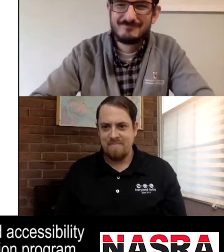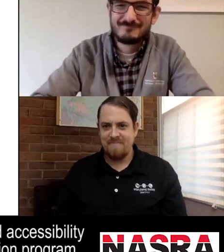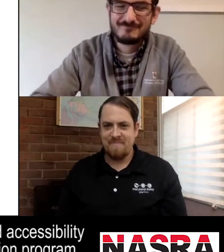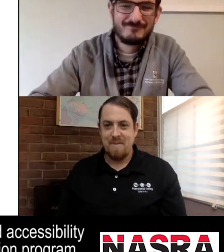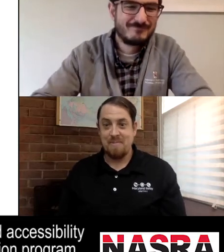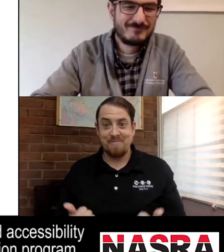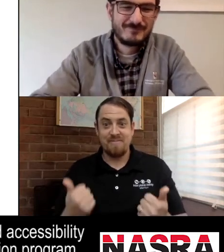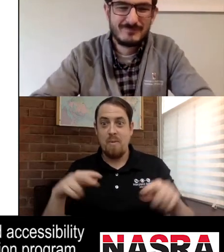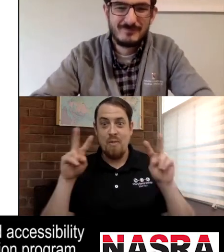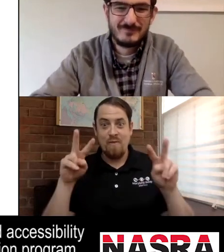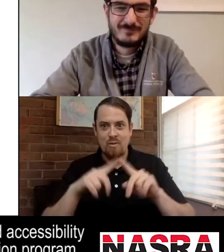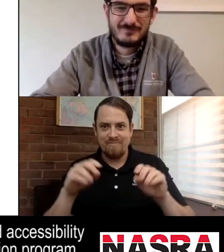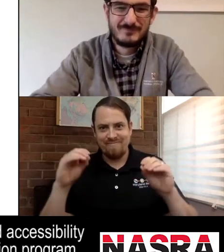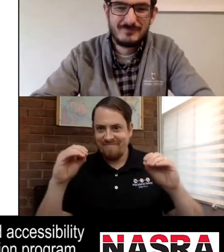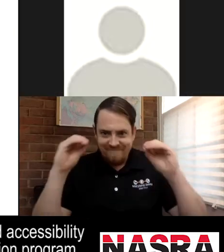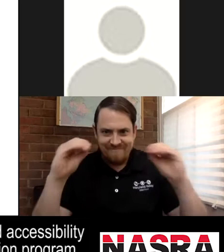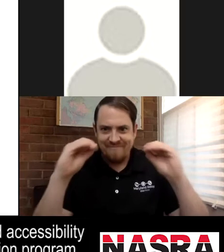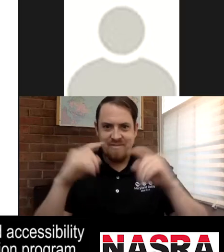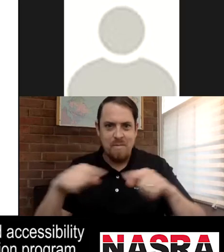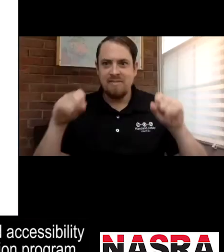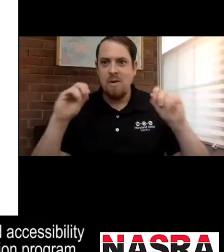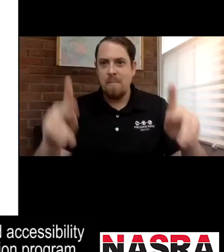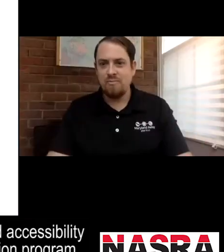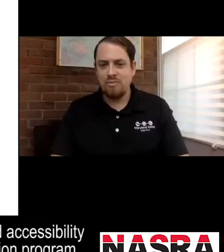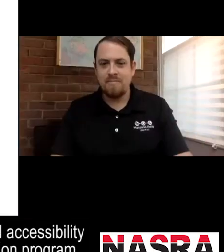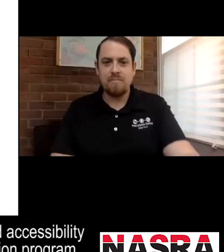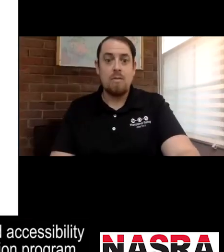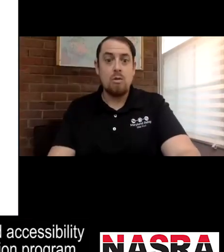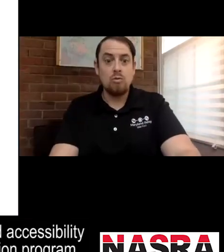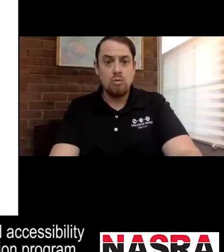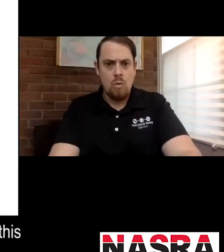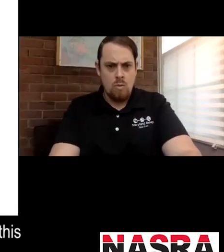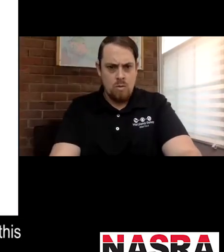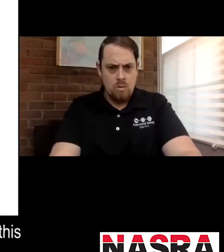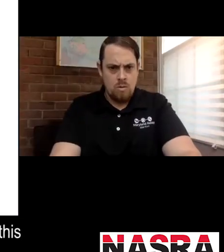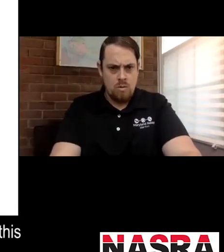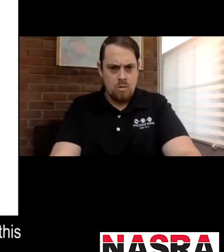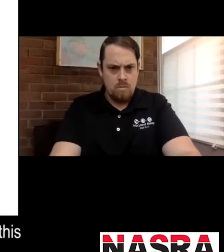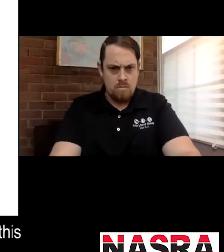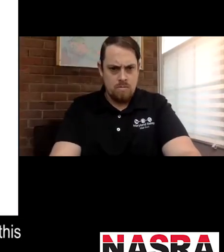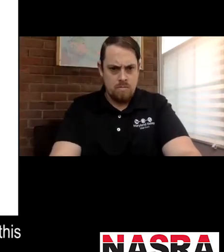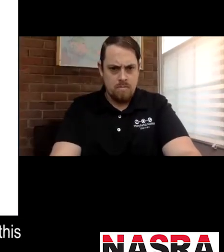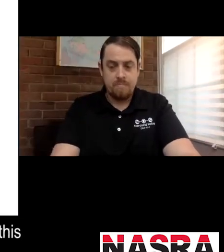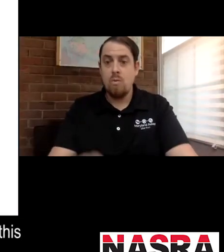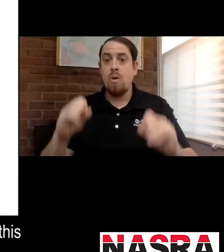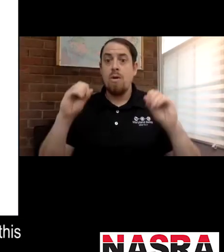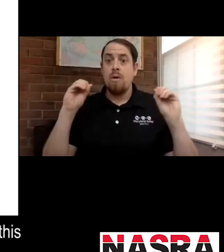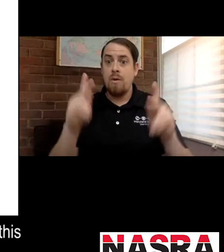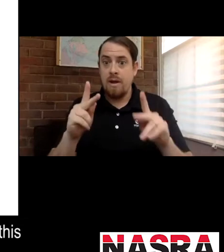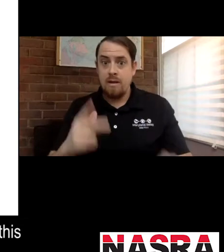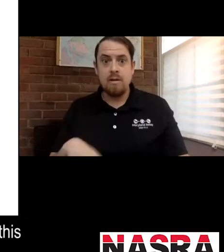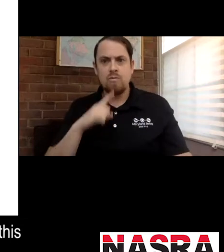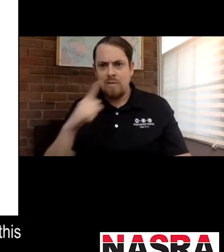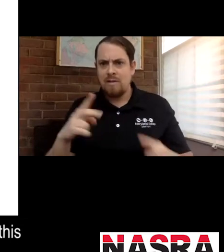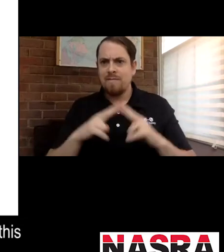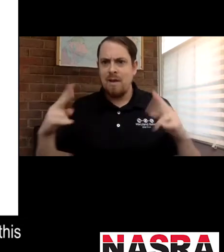Telecommunications Devices Equipment Distribution Program. Excellent. Thank you. And we're so excited, again, to provide this